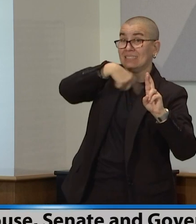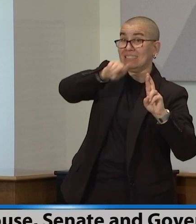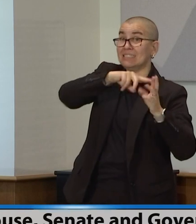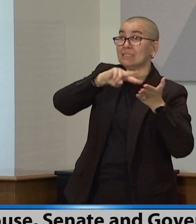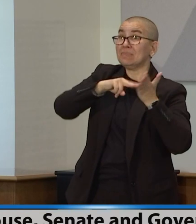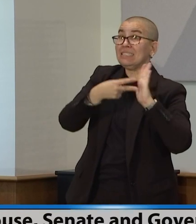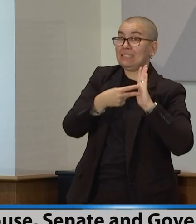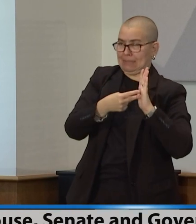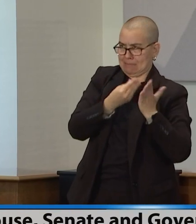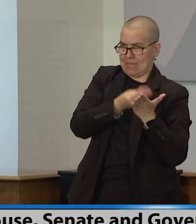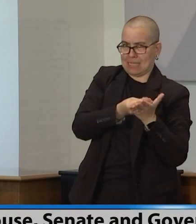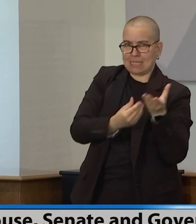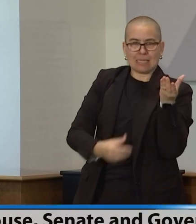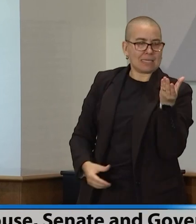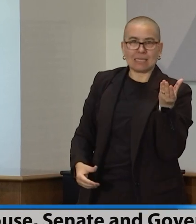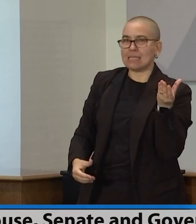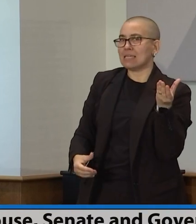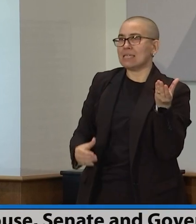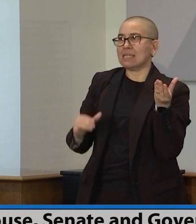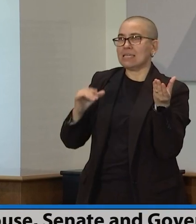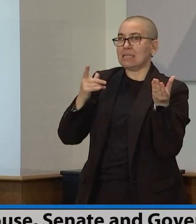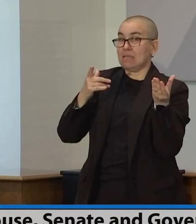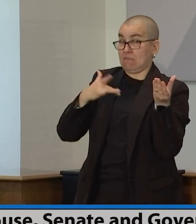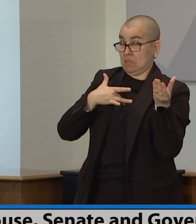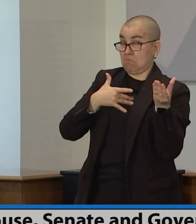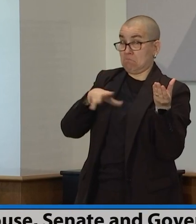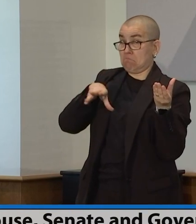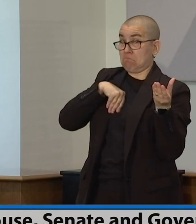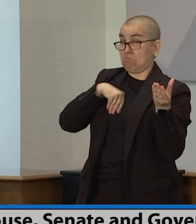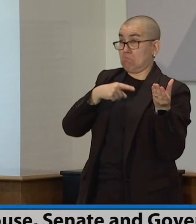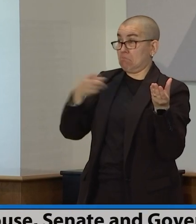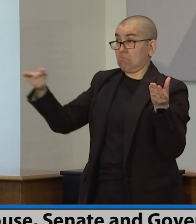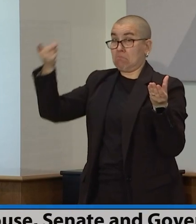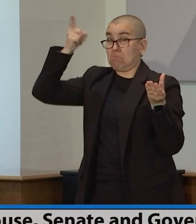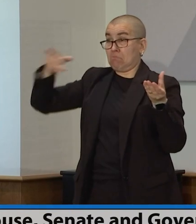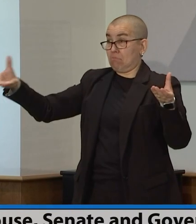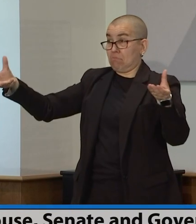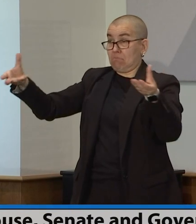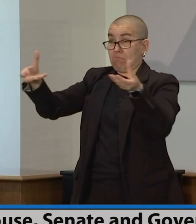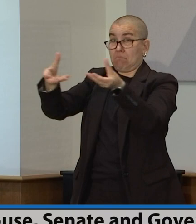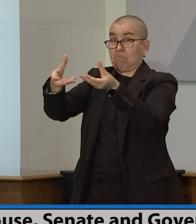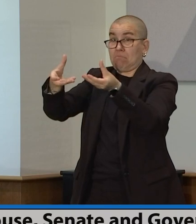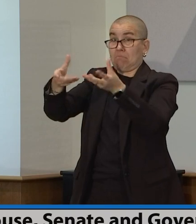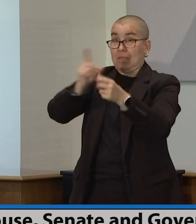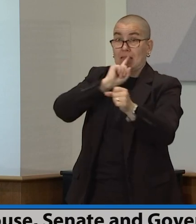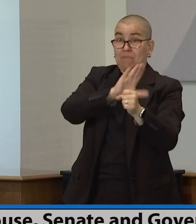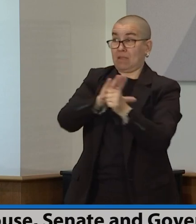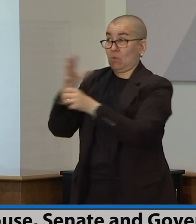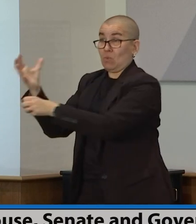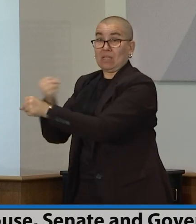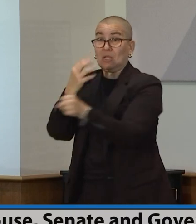that we make. So, I would say that it really was a win-win-win budget.